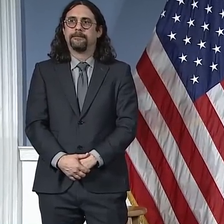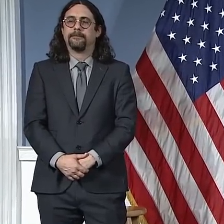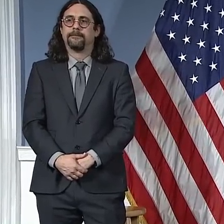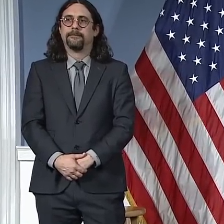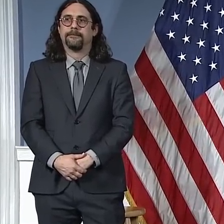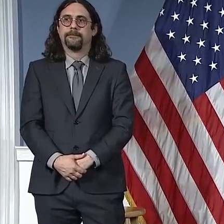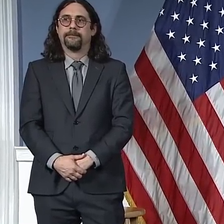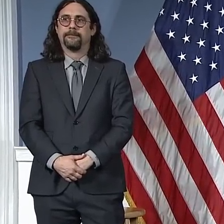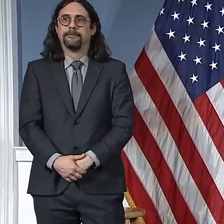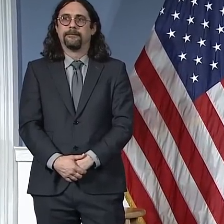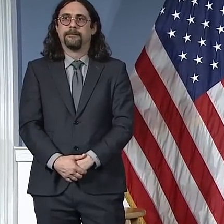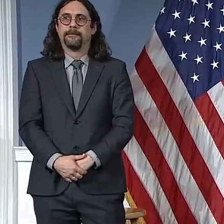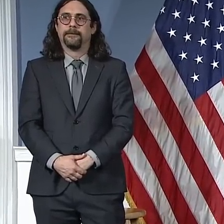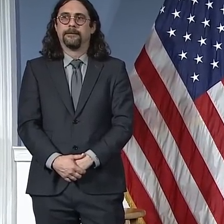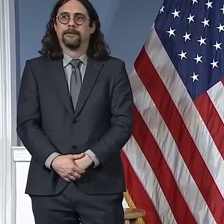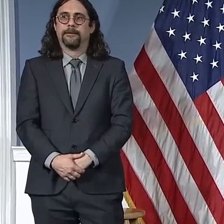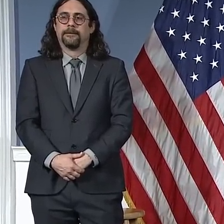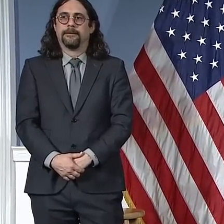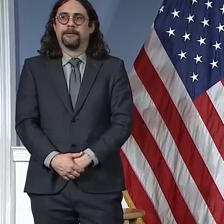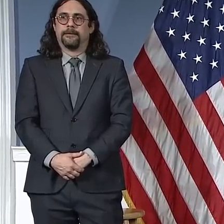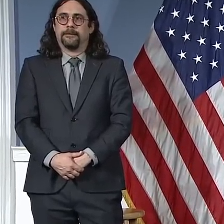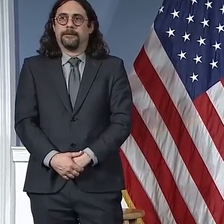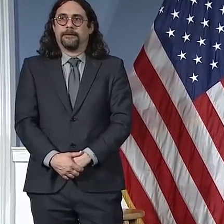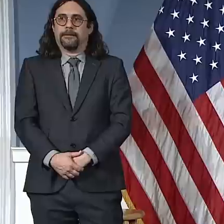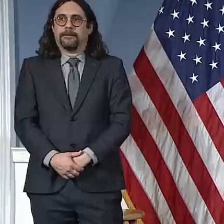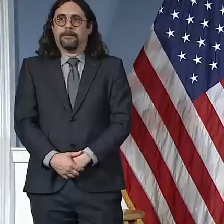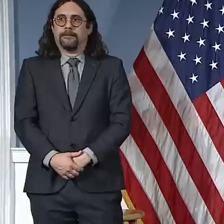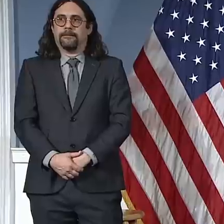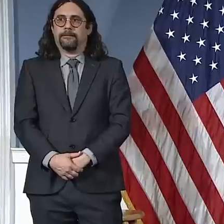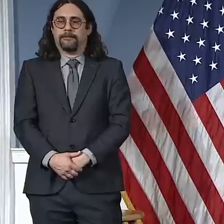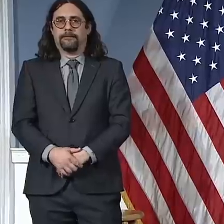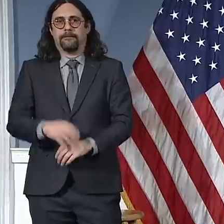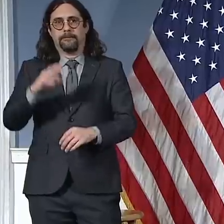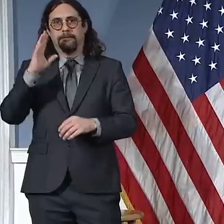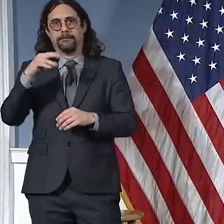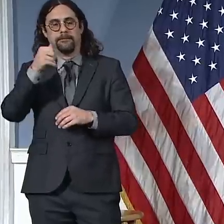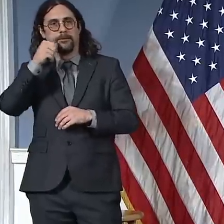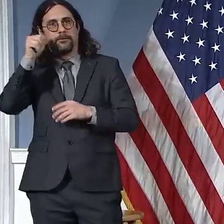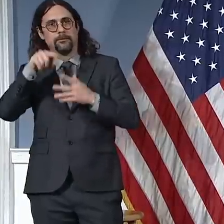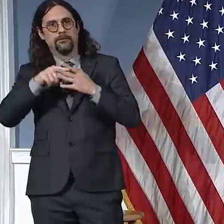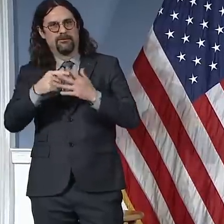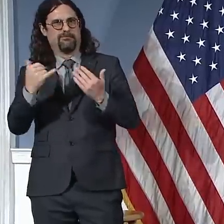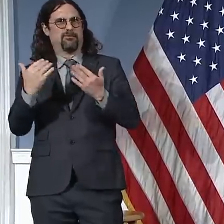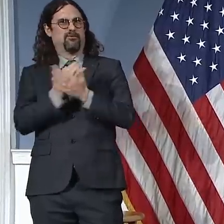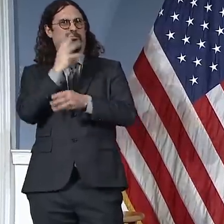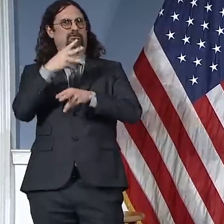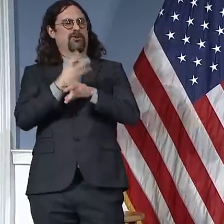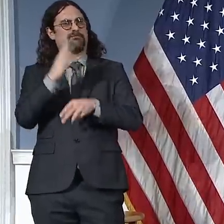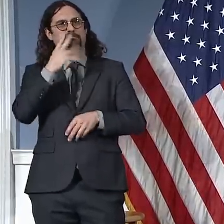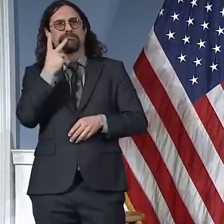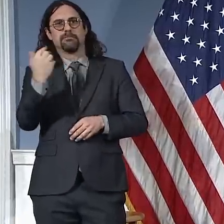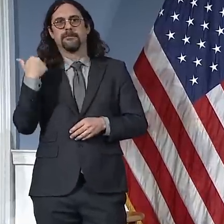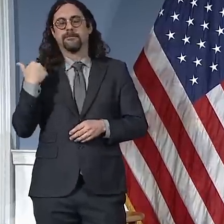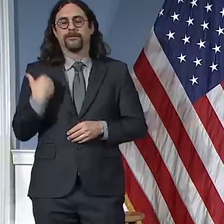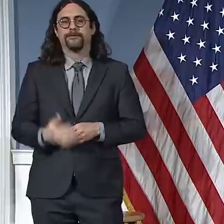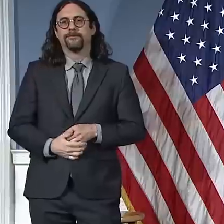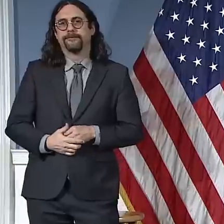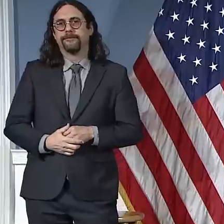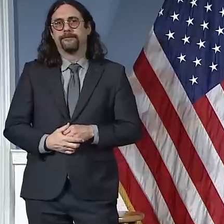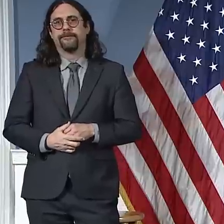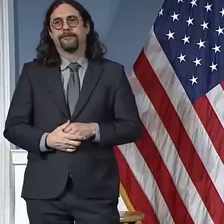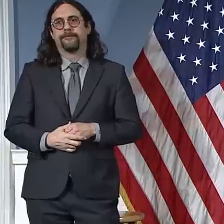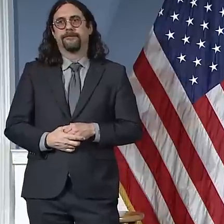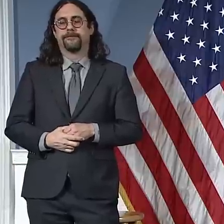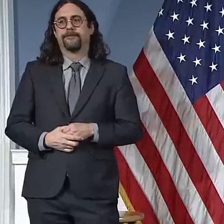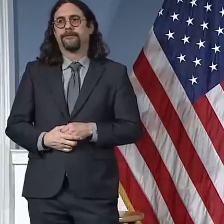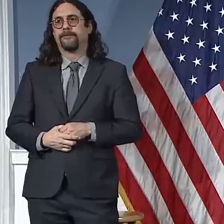something we've never experienced before. As I've gone around the city today, I've seen places that, you know, usually you think of